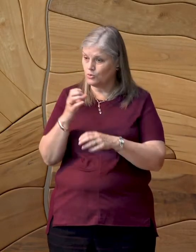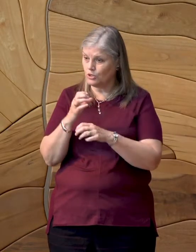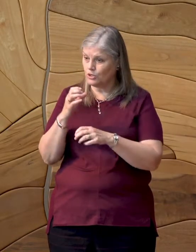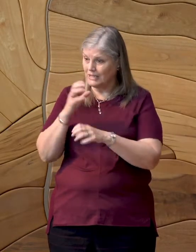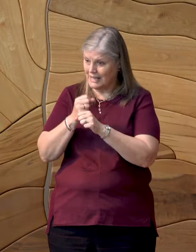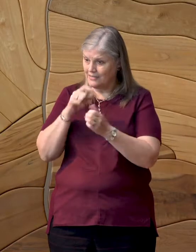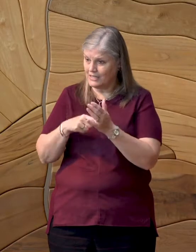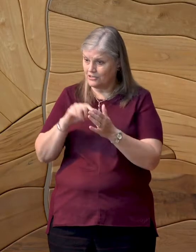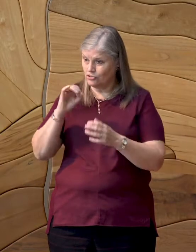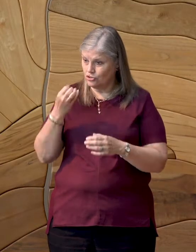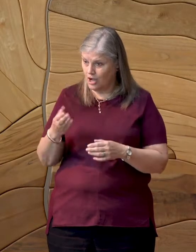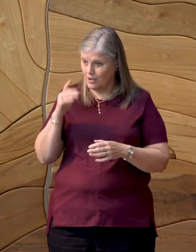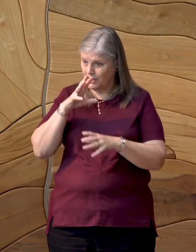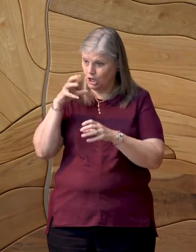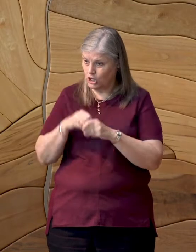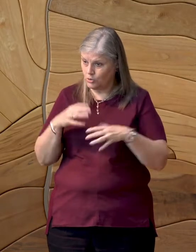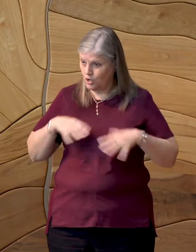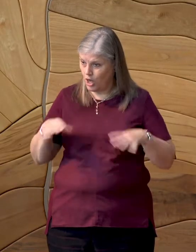does it come with an outfit?